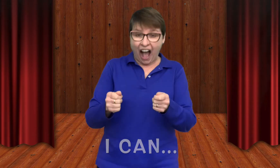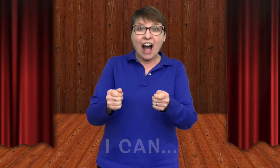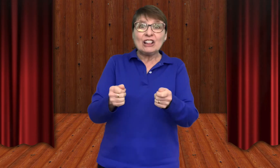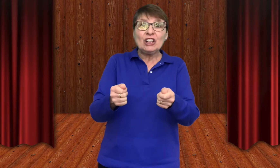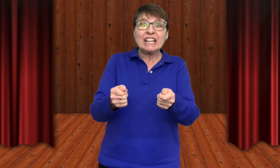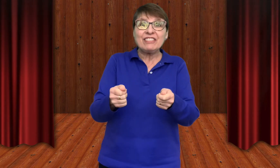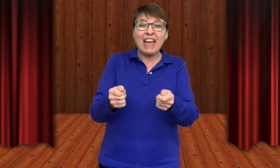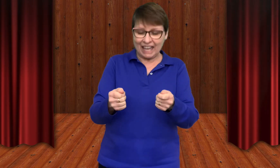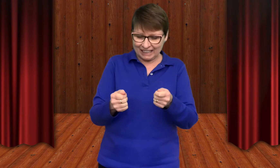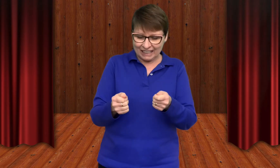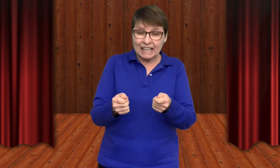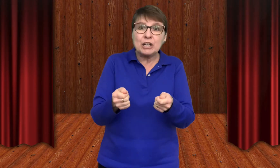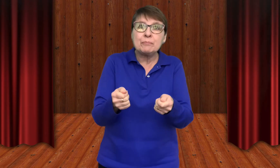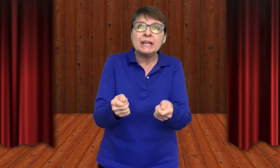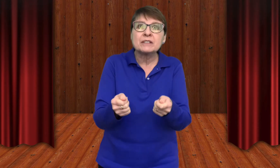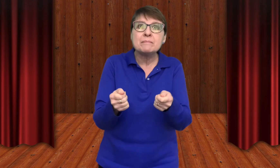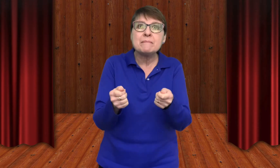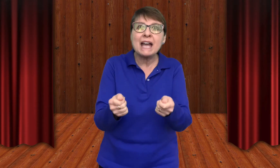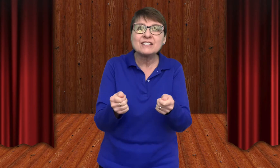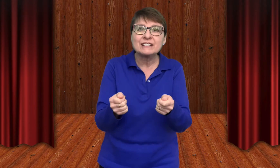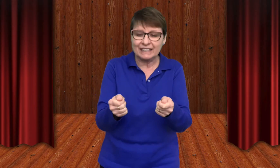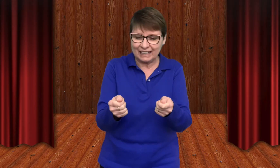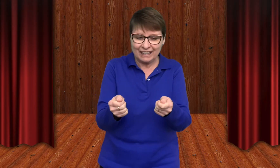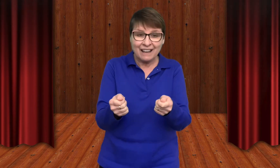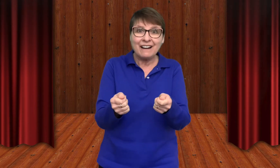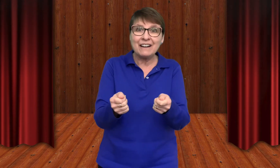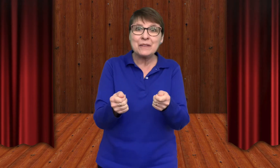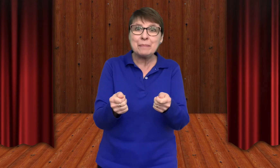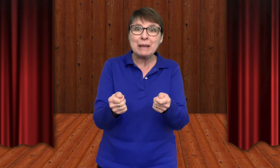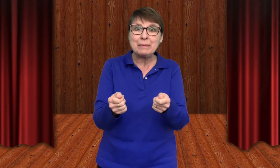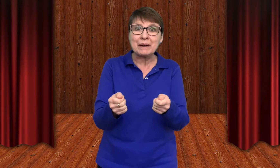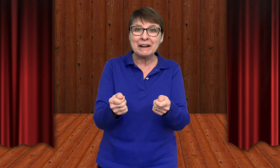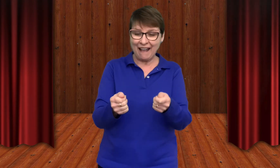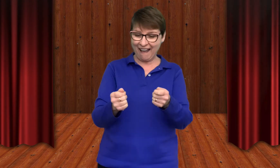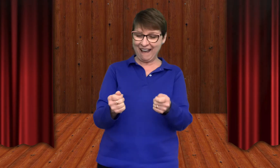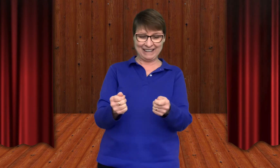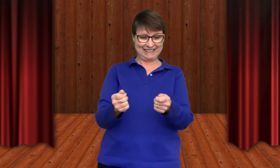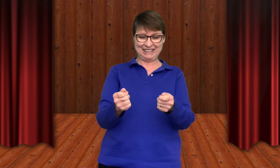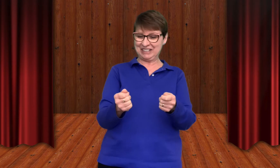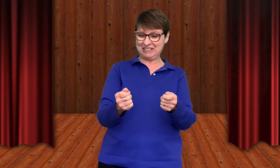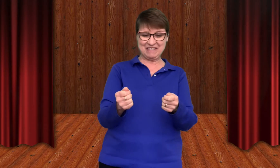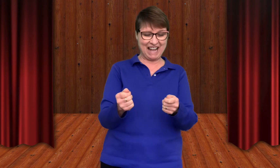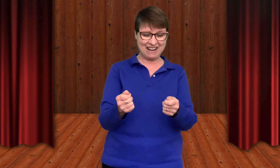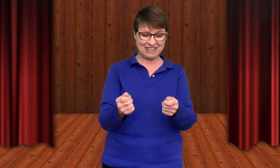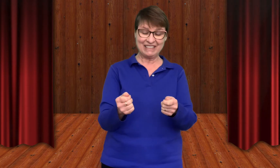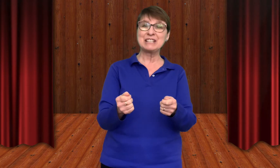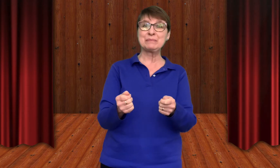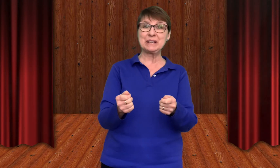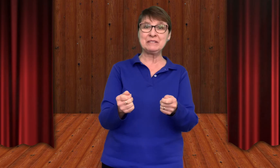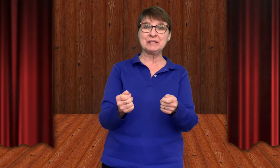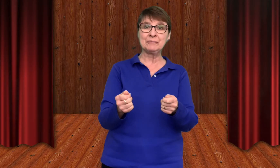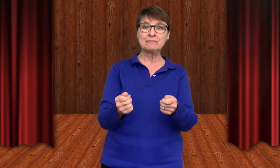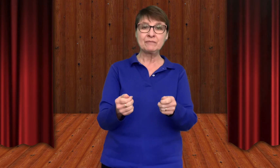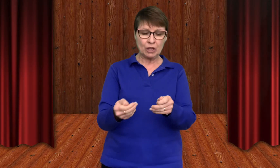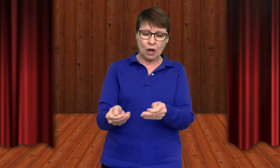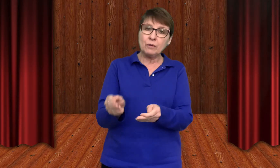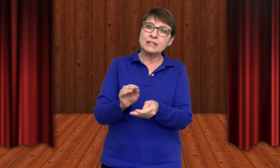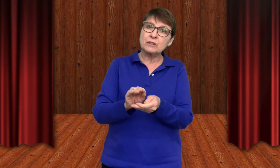Look at that. It appeared magically on the paper. Wow, that's pretty cool. All right, so